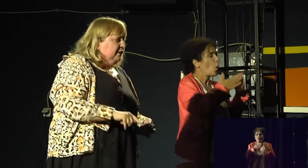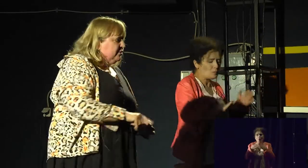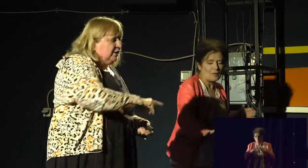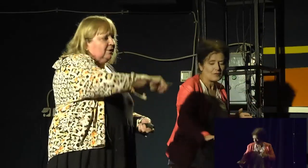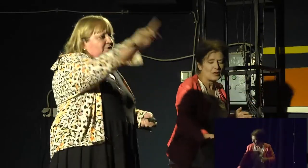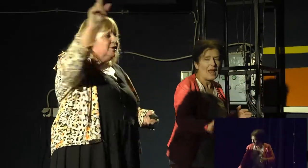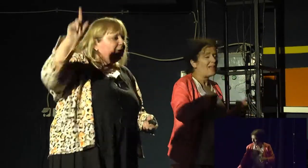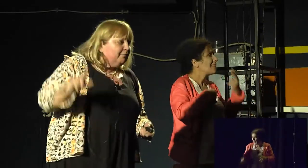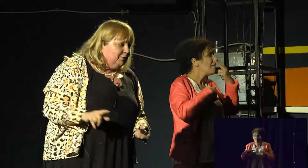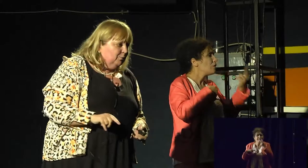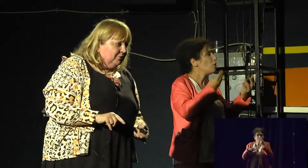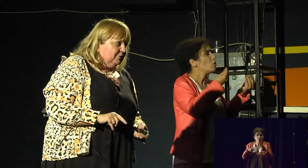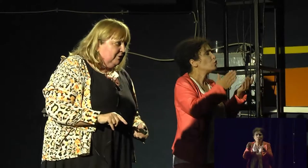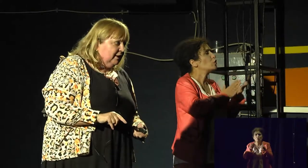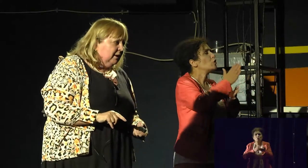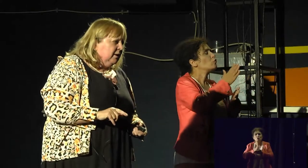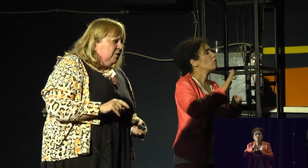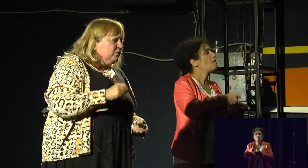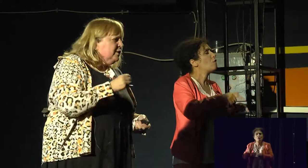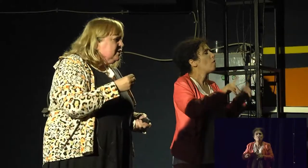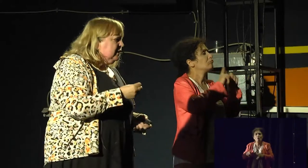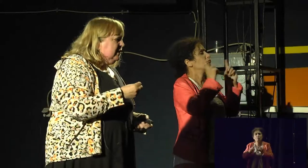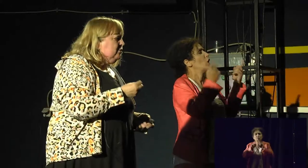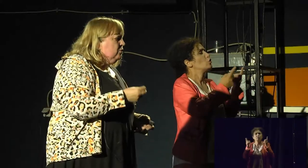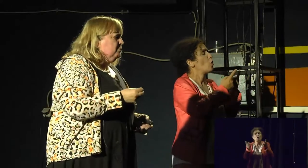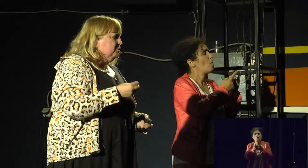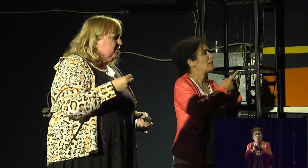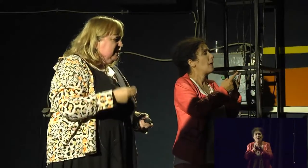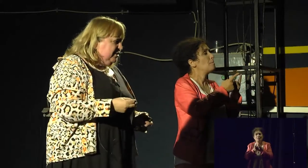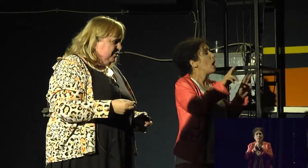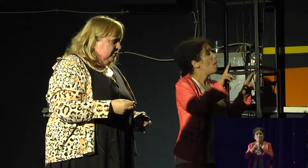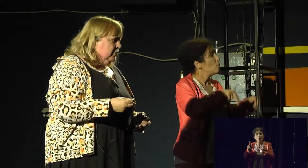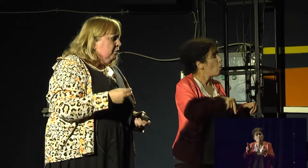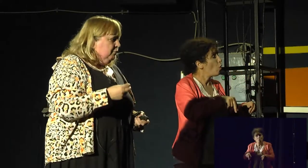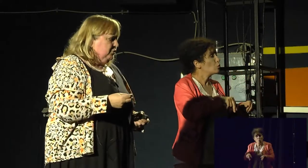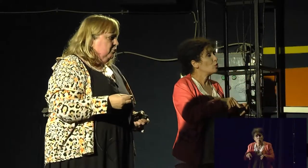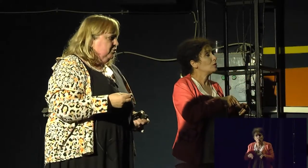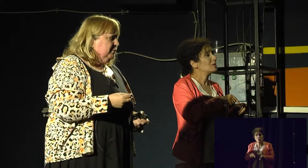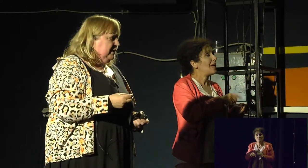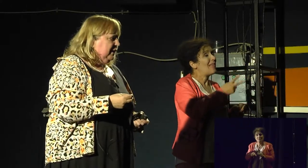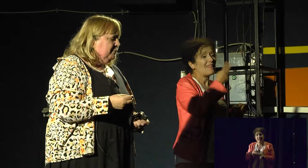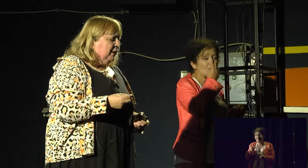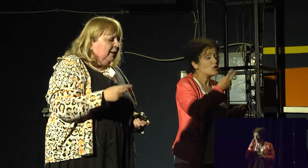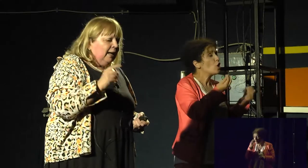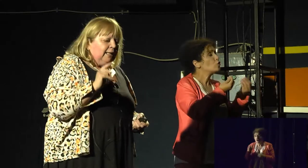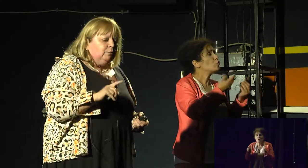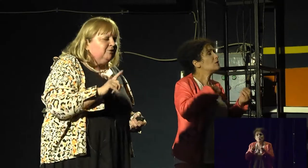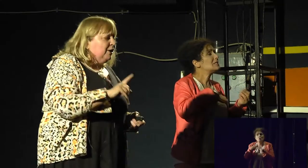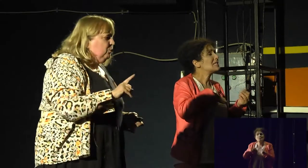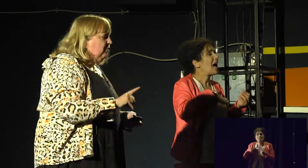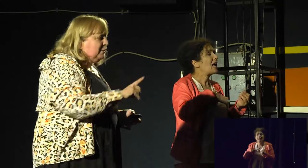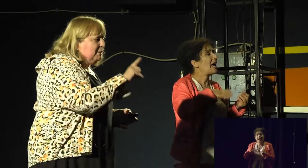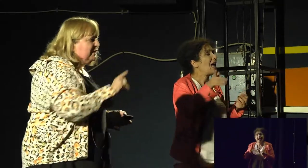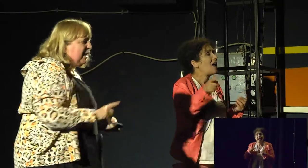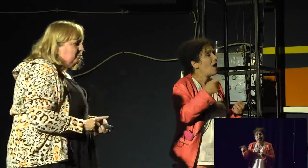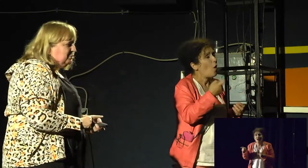thing of your fingers and you can see whatever you want to see. So there is an enormous potential for social media. And